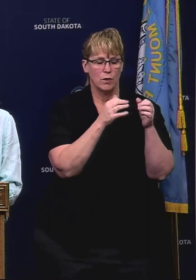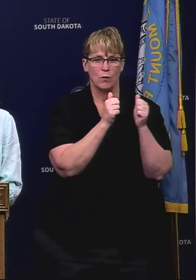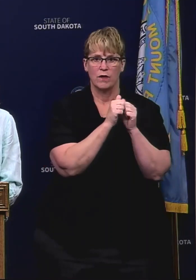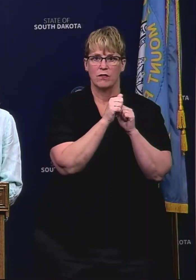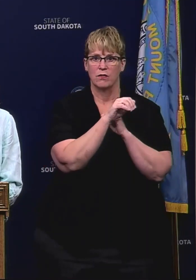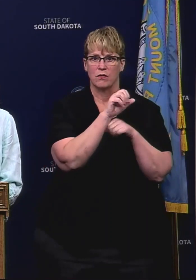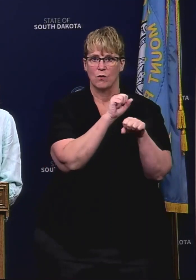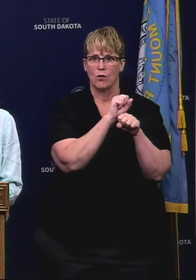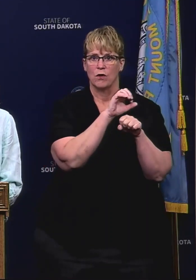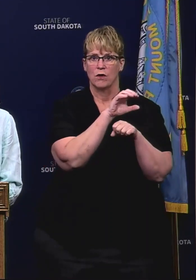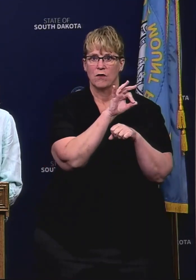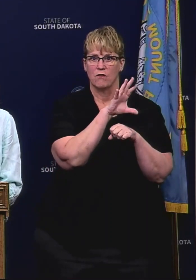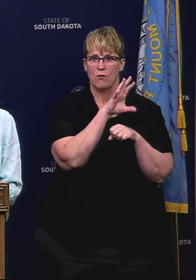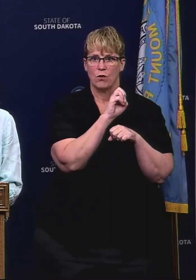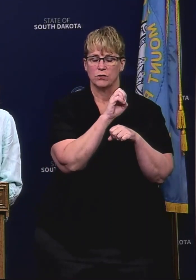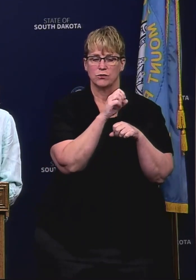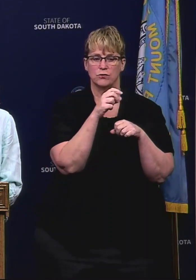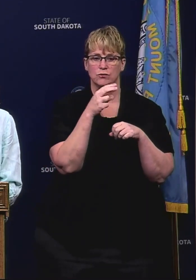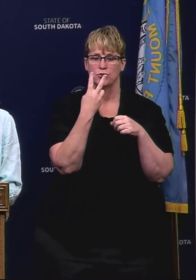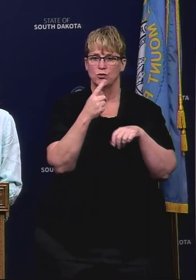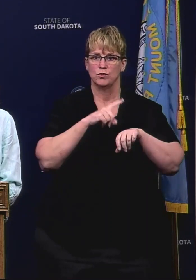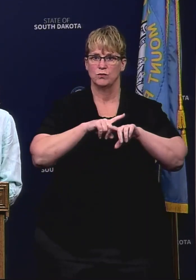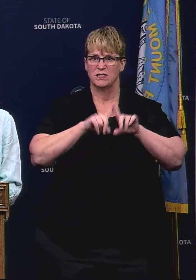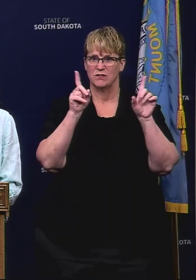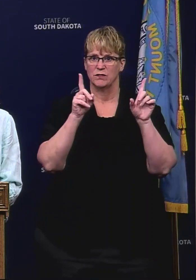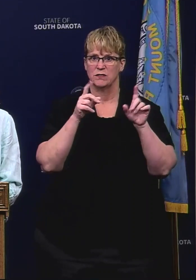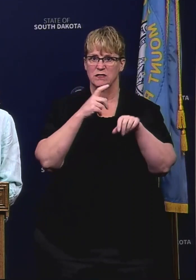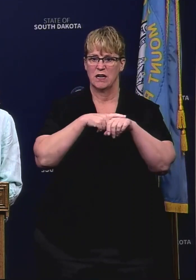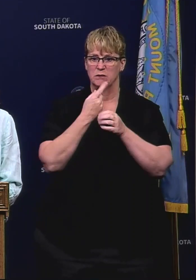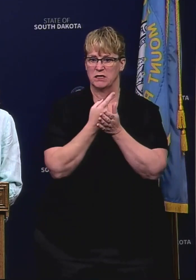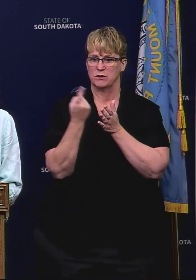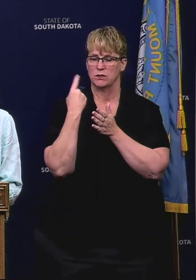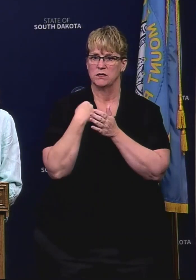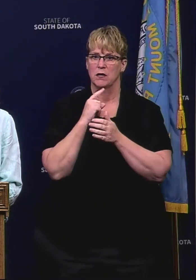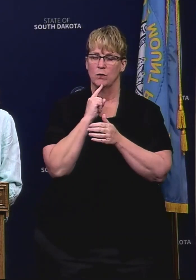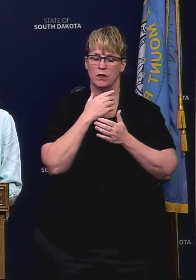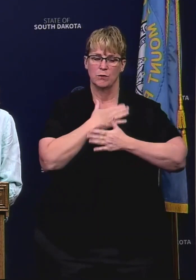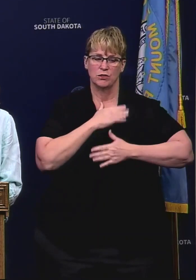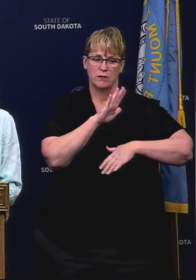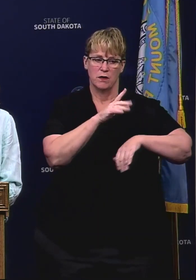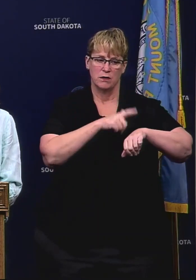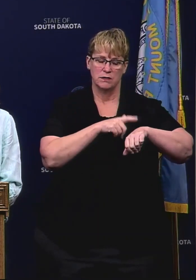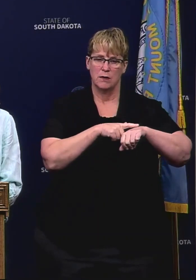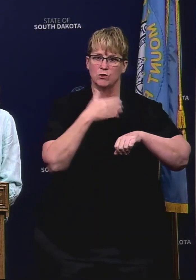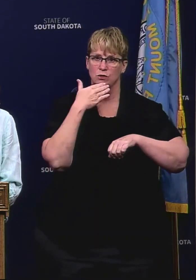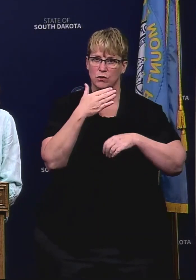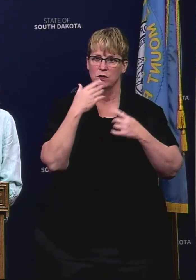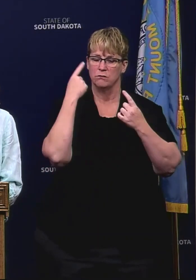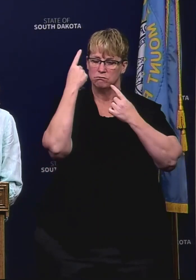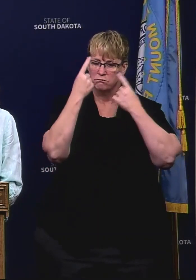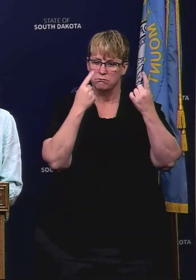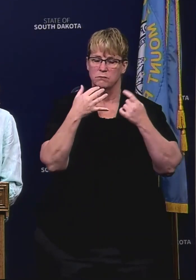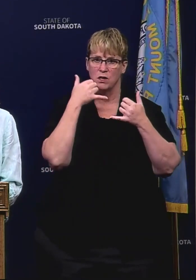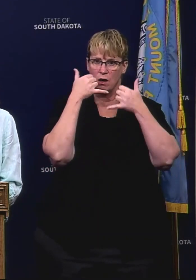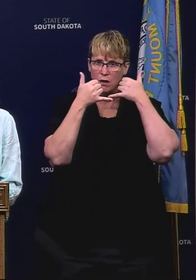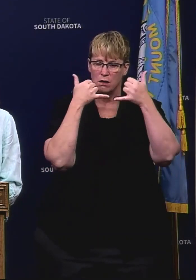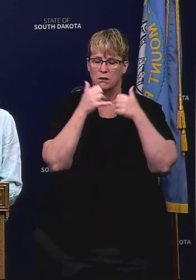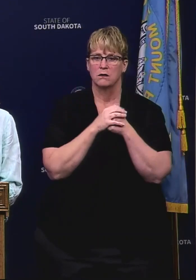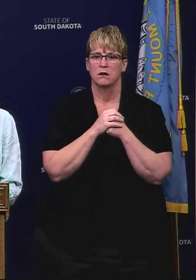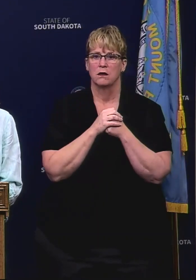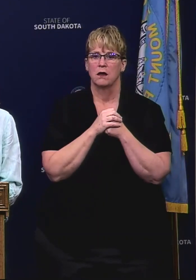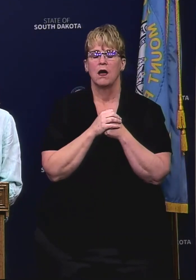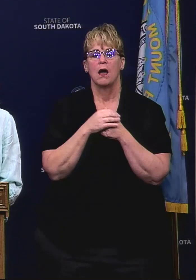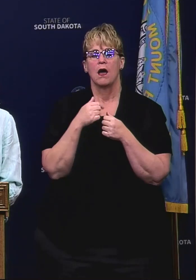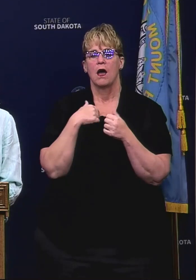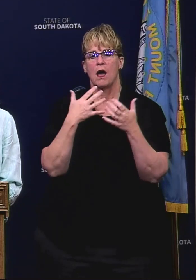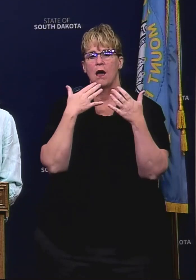week. It was a very good, thoughtful discussion and I appreciated them taking the time to be on the call. I also want to